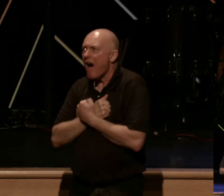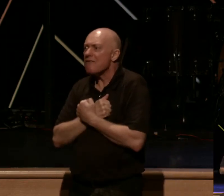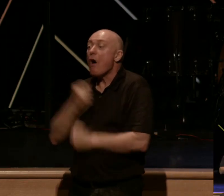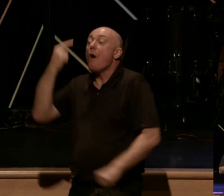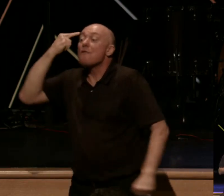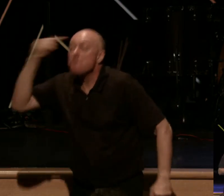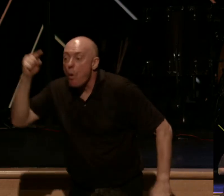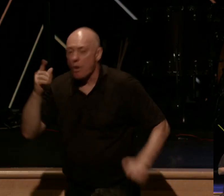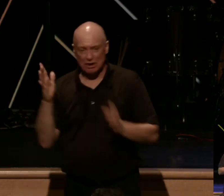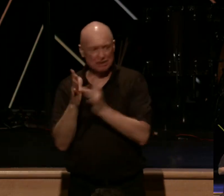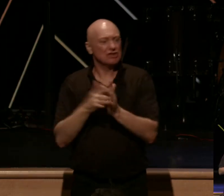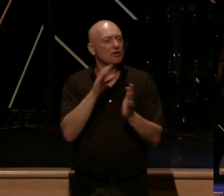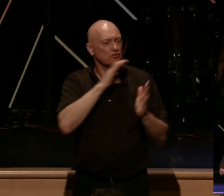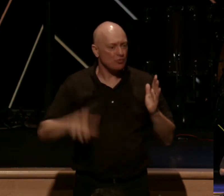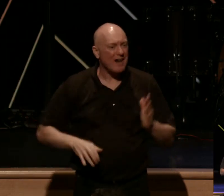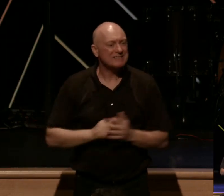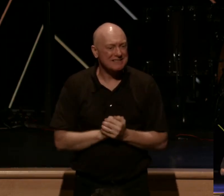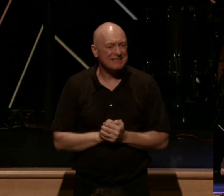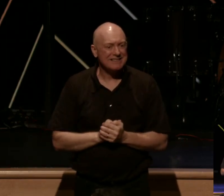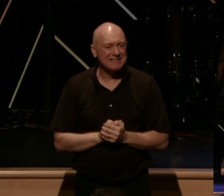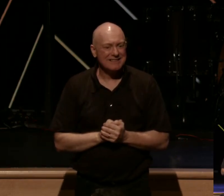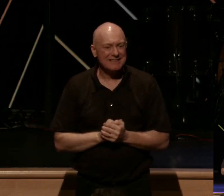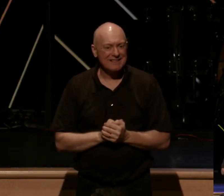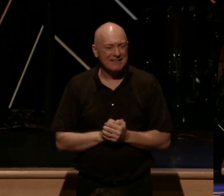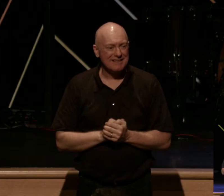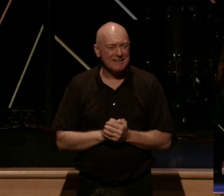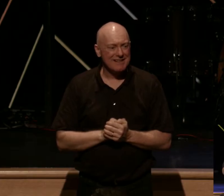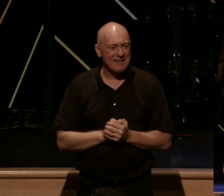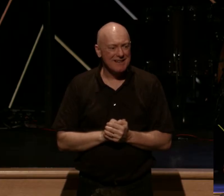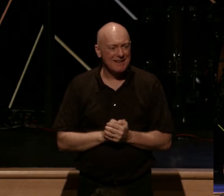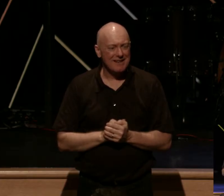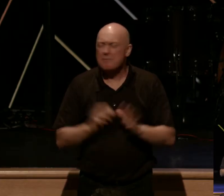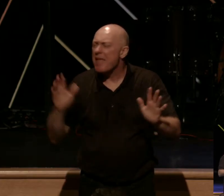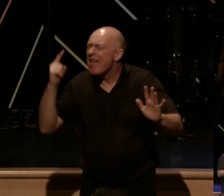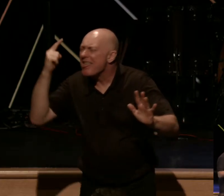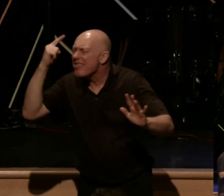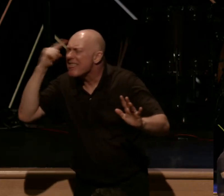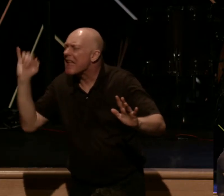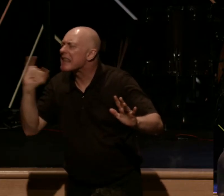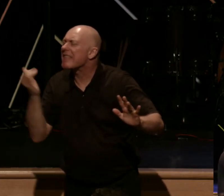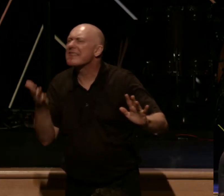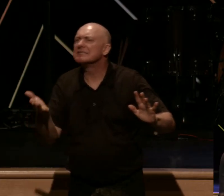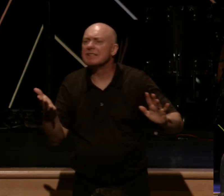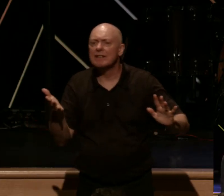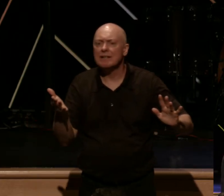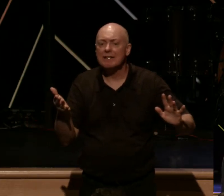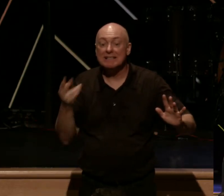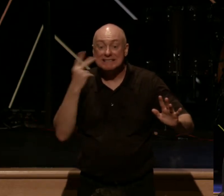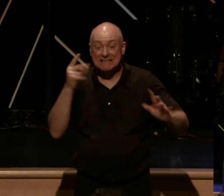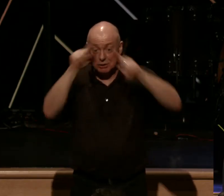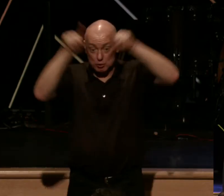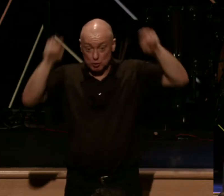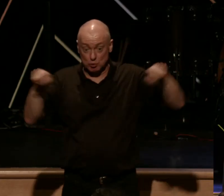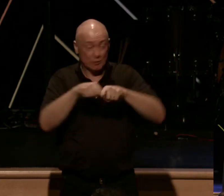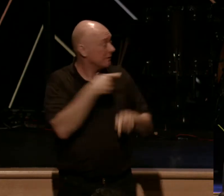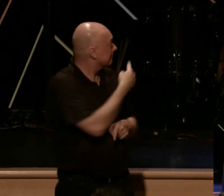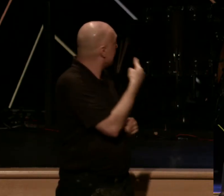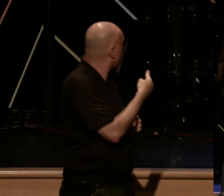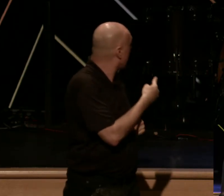Jesus Christ. We can think of it like this up on the screen. God's love